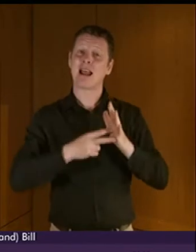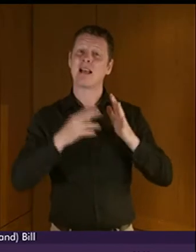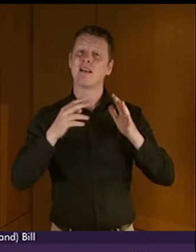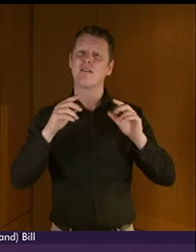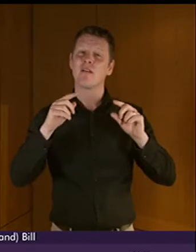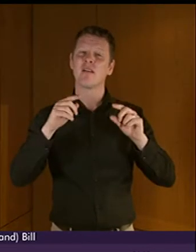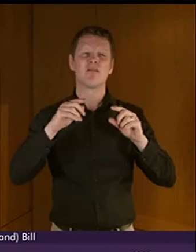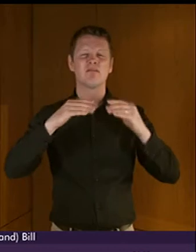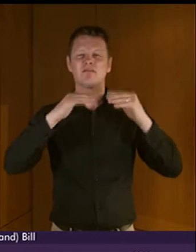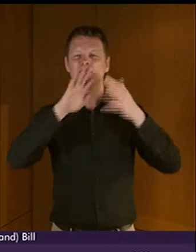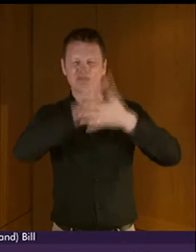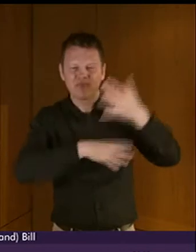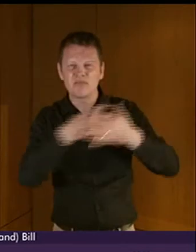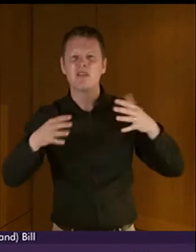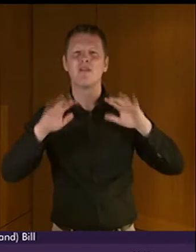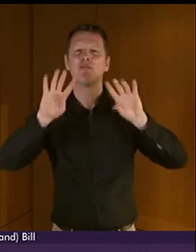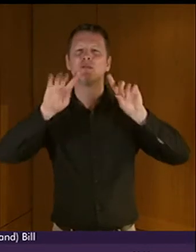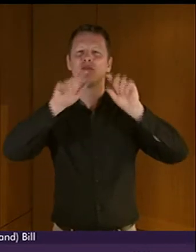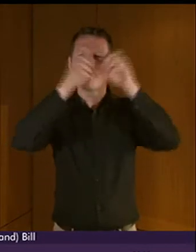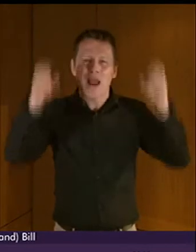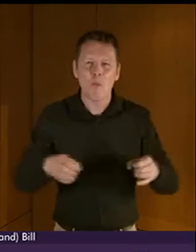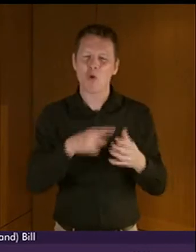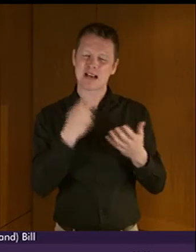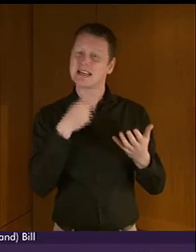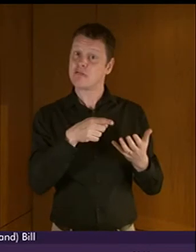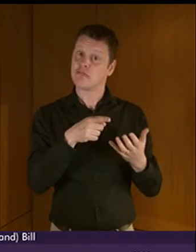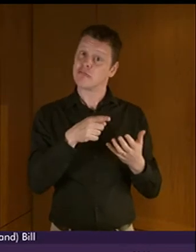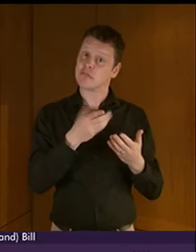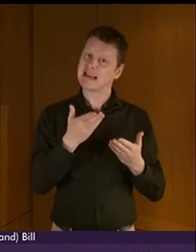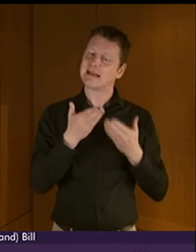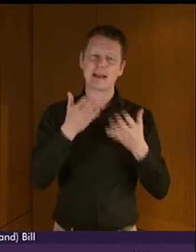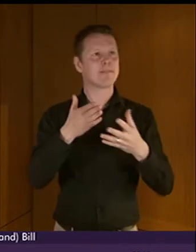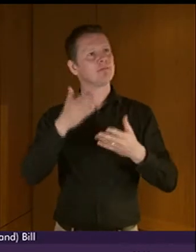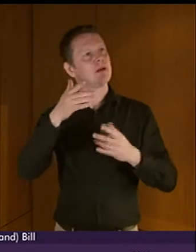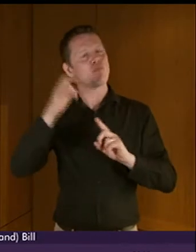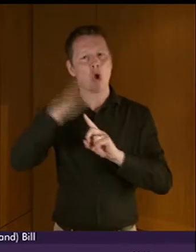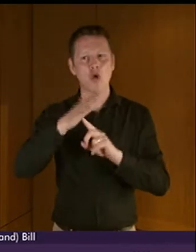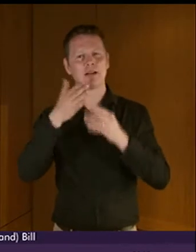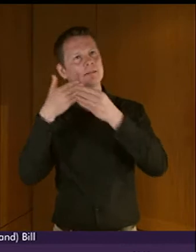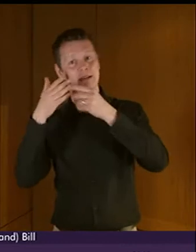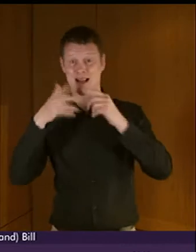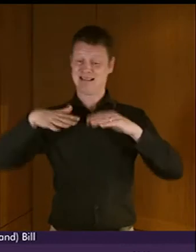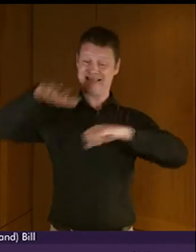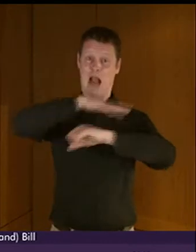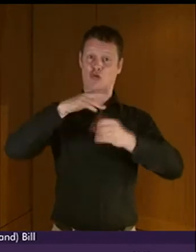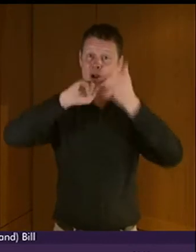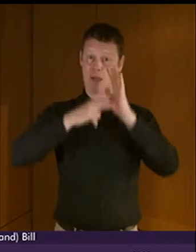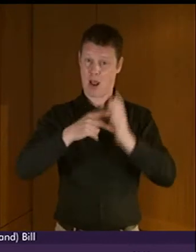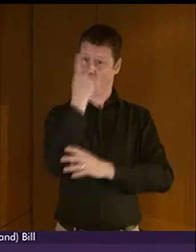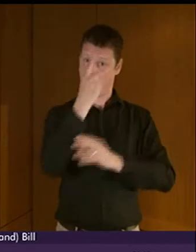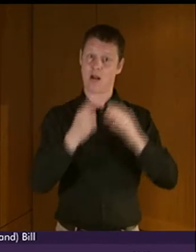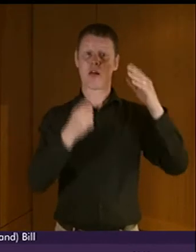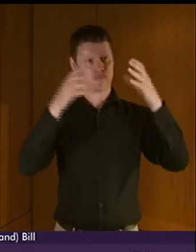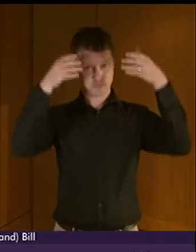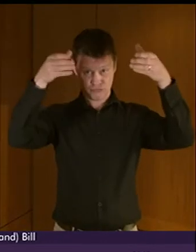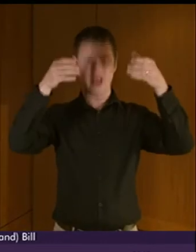where the Scottish Government's national plan sets out priorities that inform and guide the lower-level authority plans is a sensible and